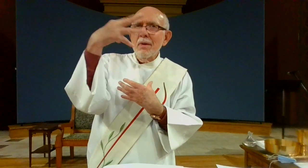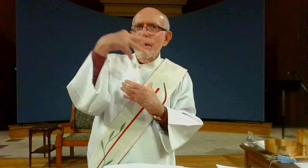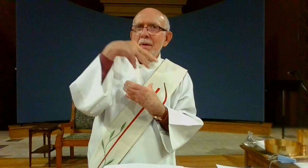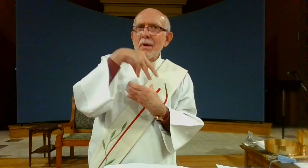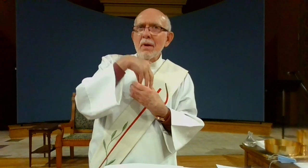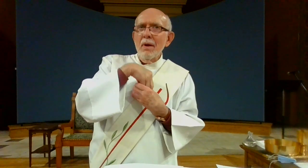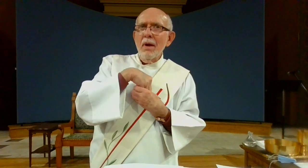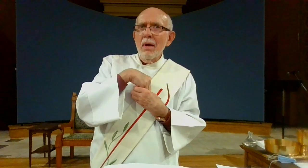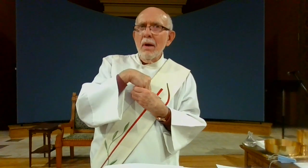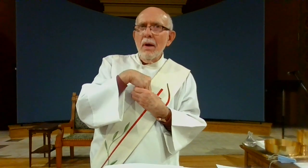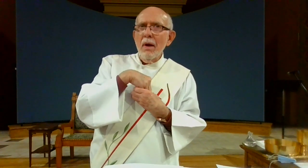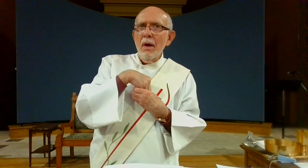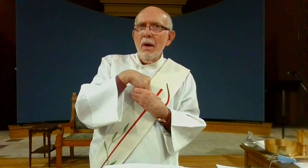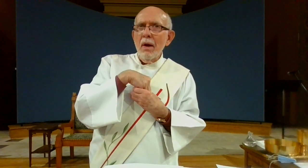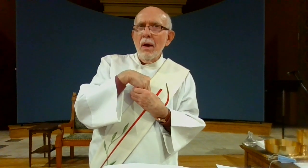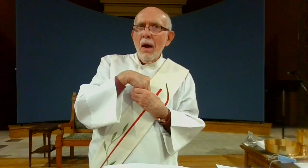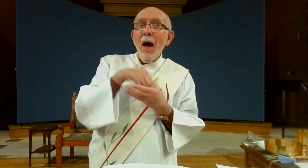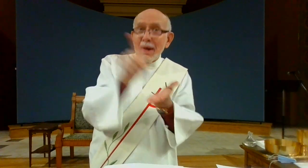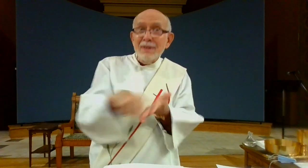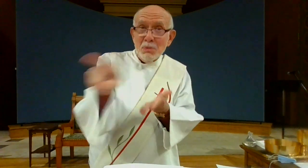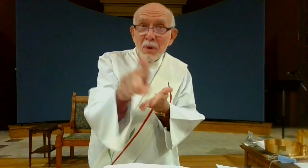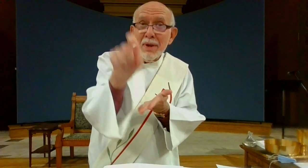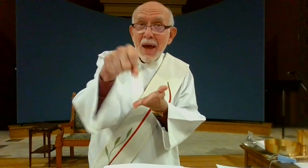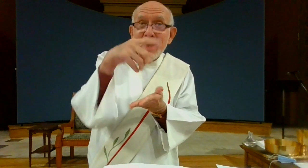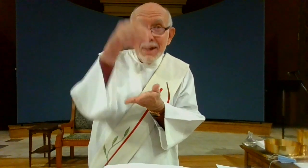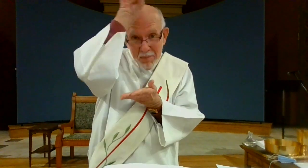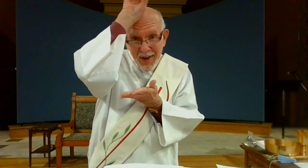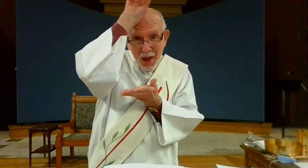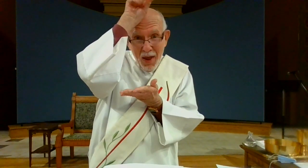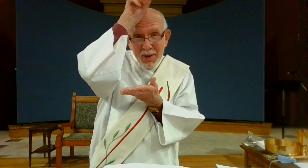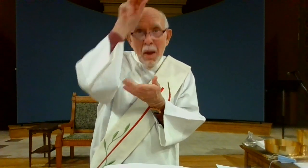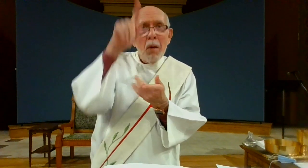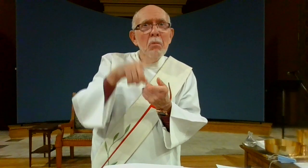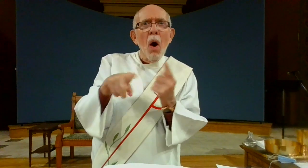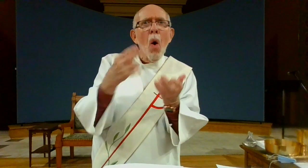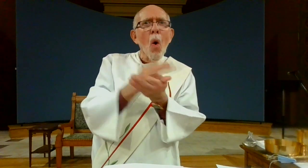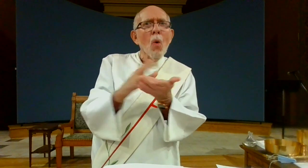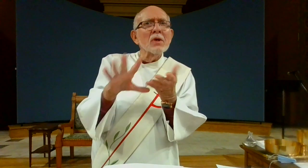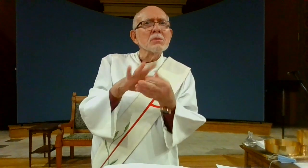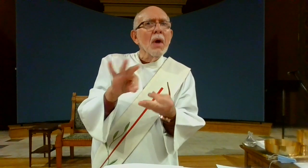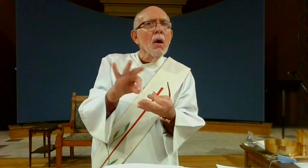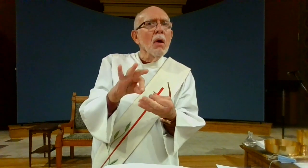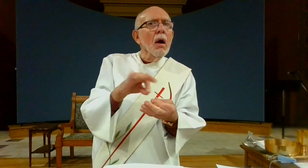and showed us that the holy spirit is within him next week on pentecost we all receive it but